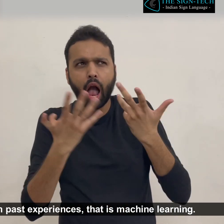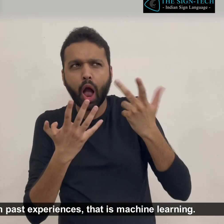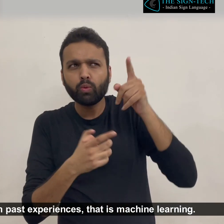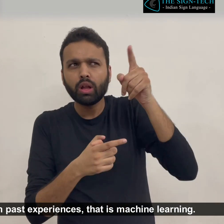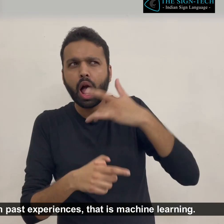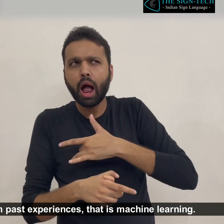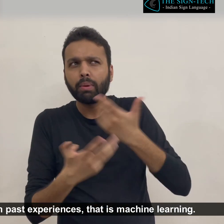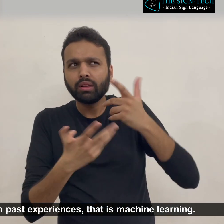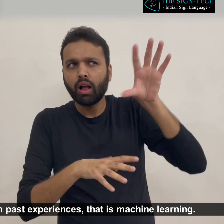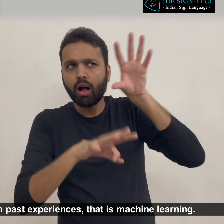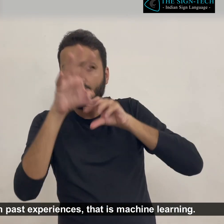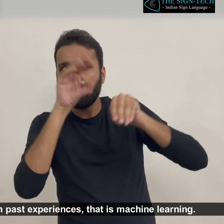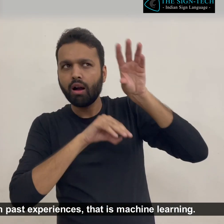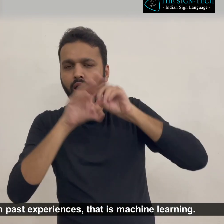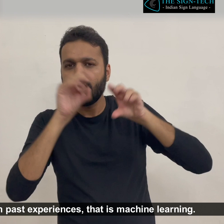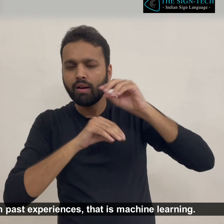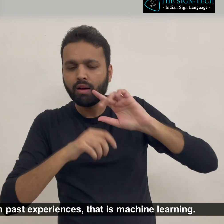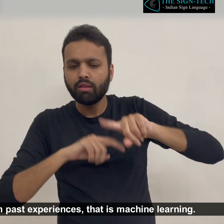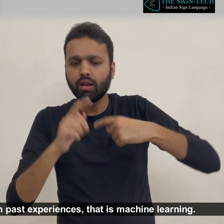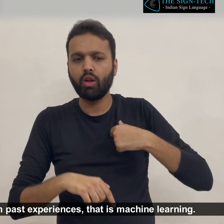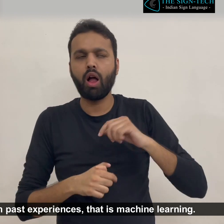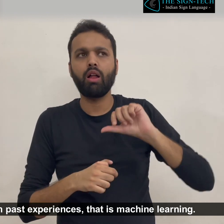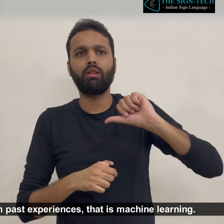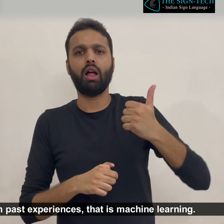Computers learn from past experiences, that is machine learning.